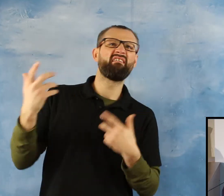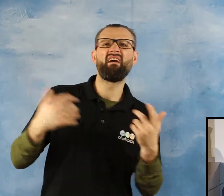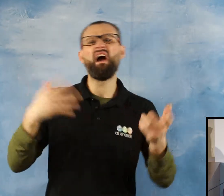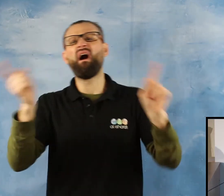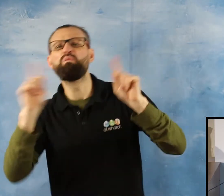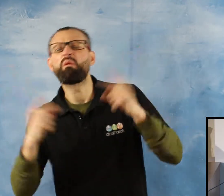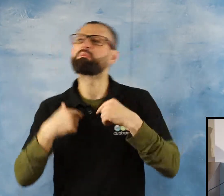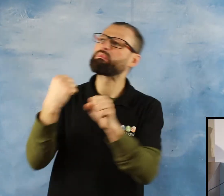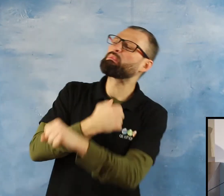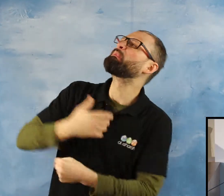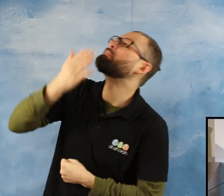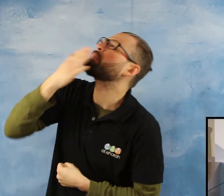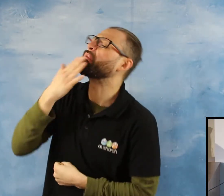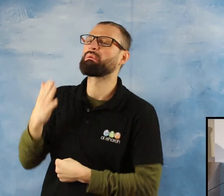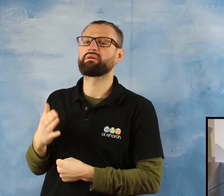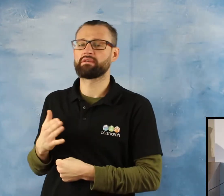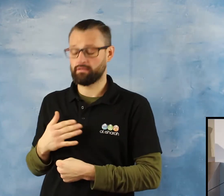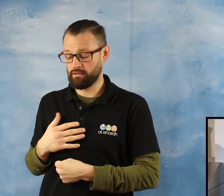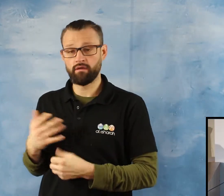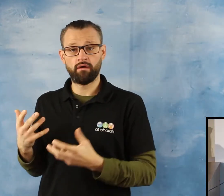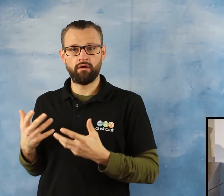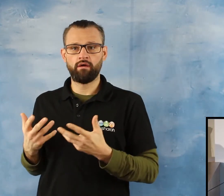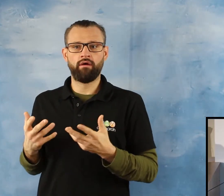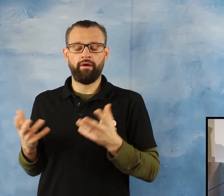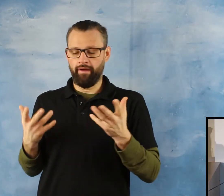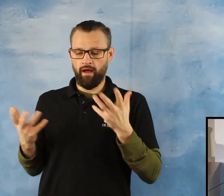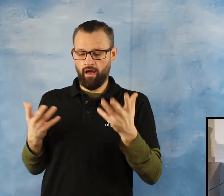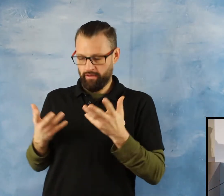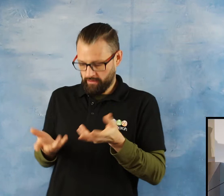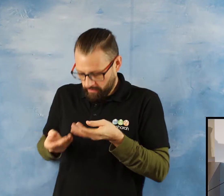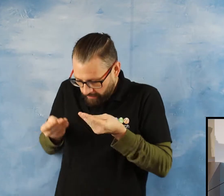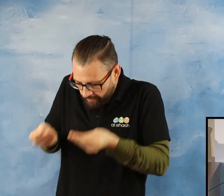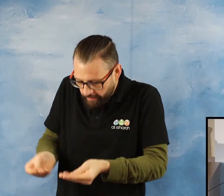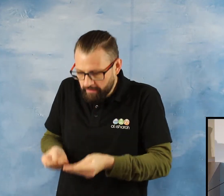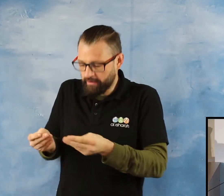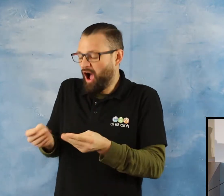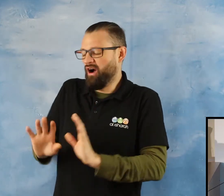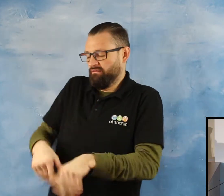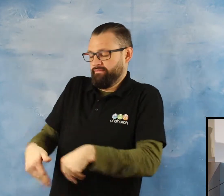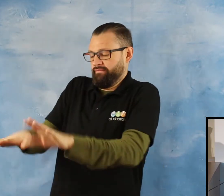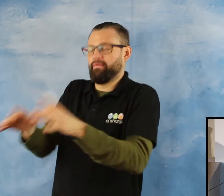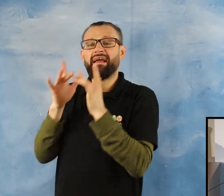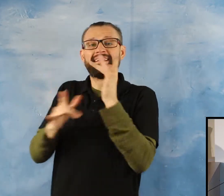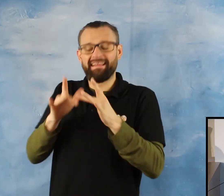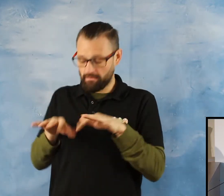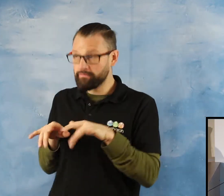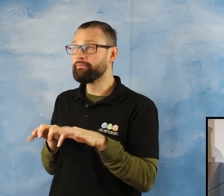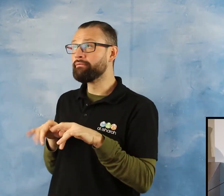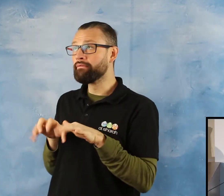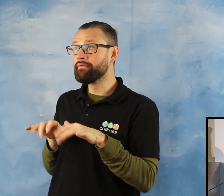To give them so much, you know, time in internet to spend time. Or watching TV, all social